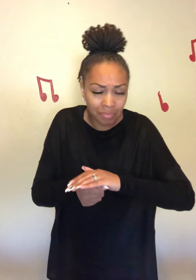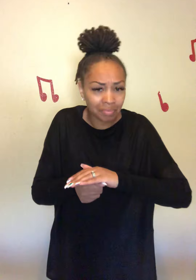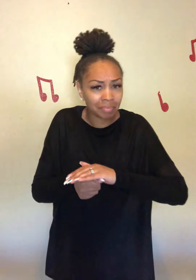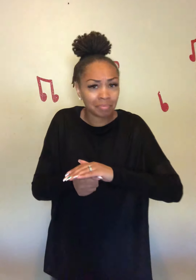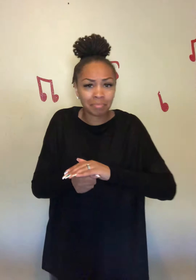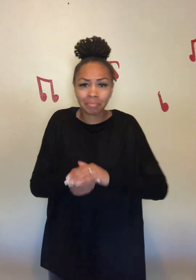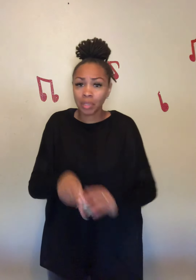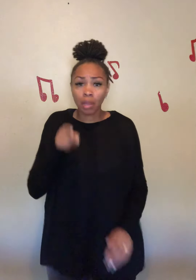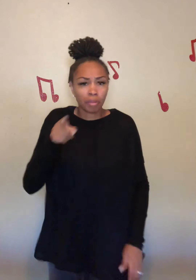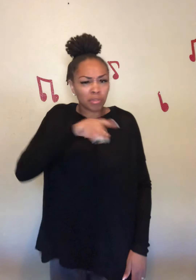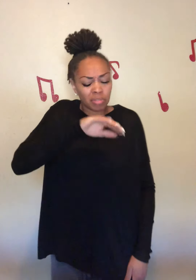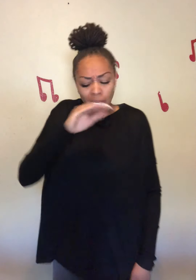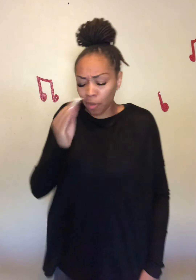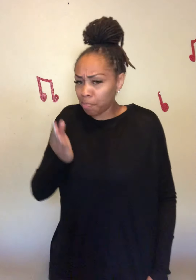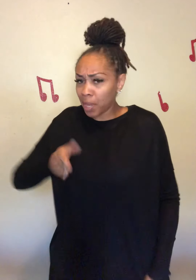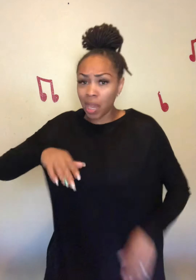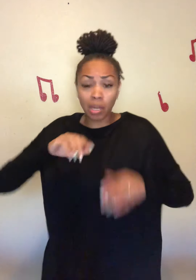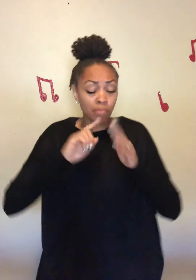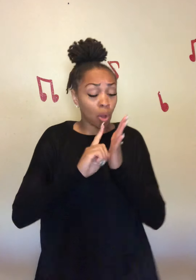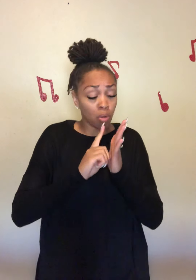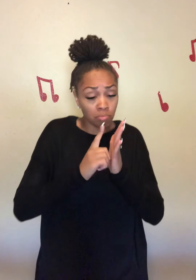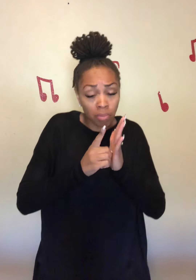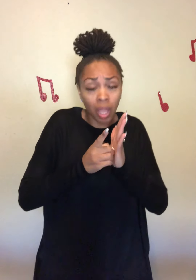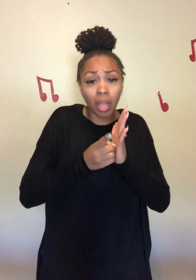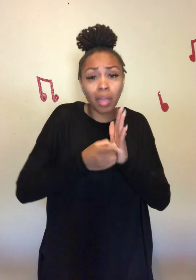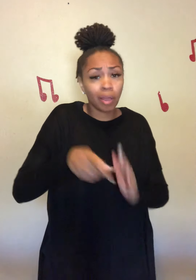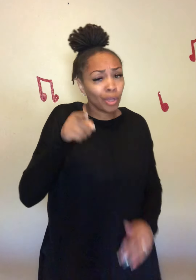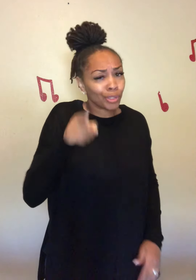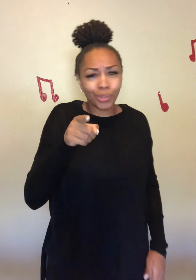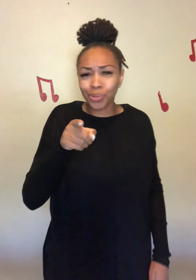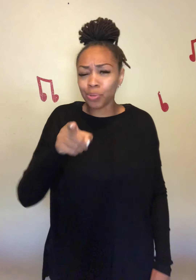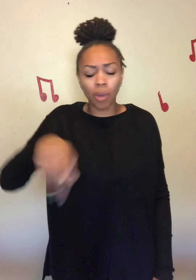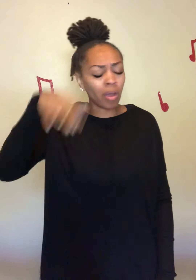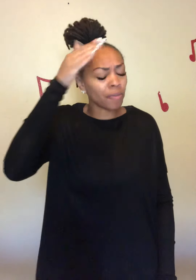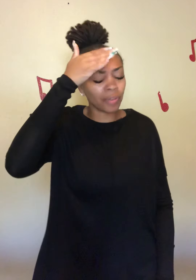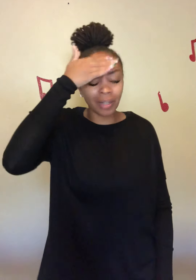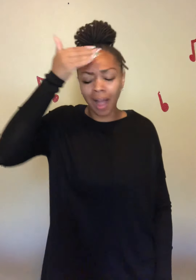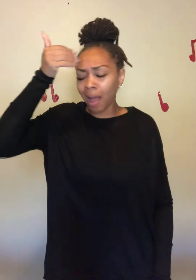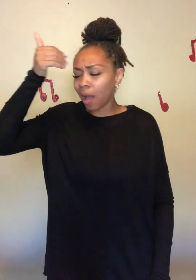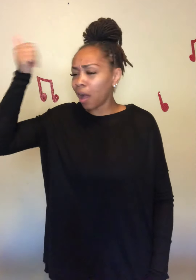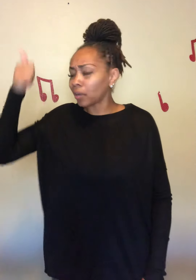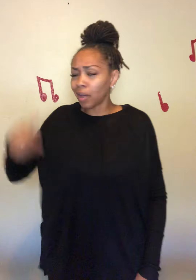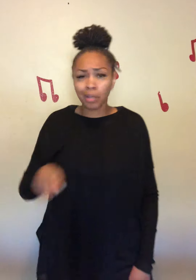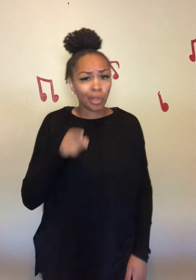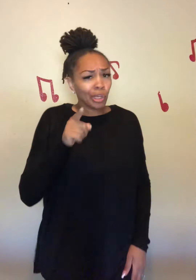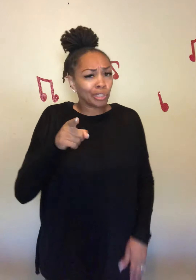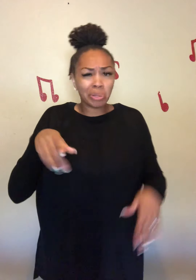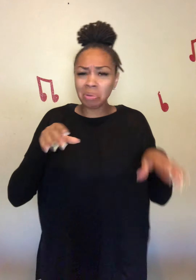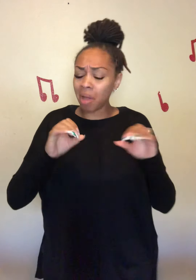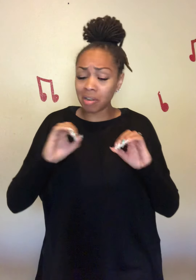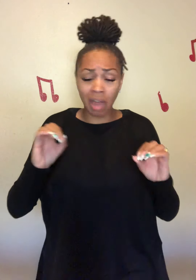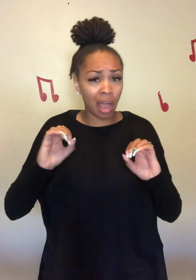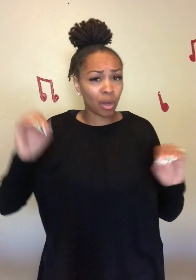There's never been a moment You were forgotten You are not